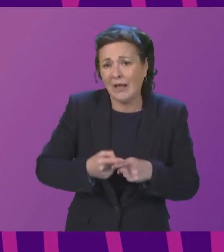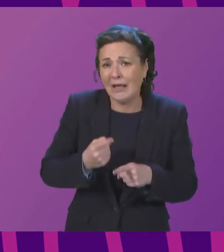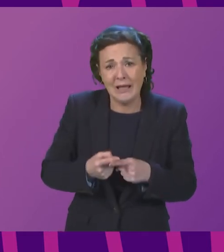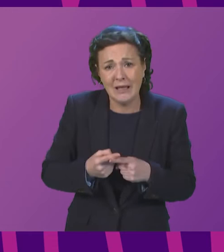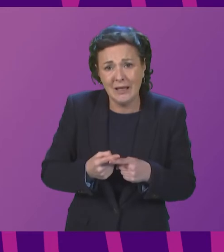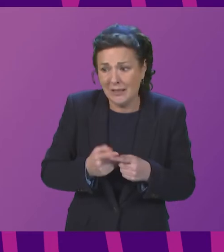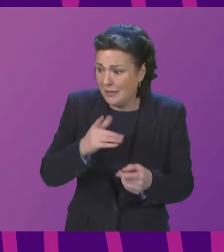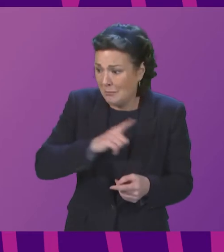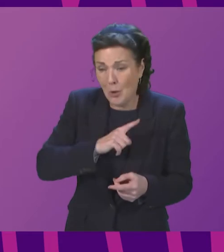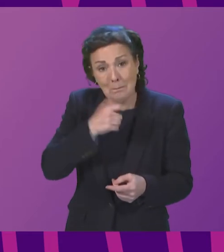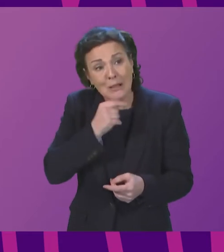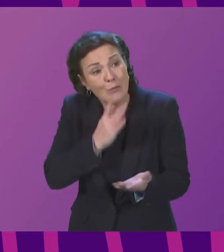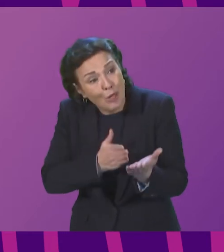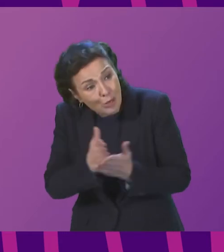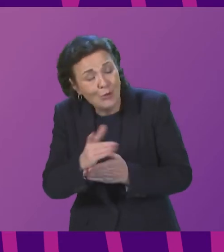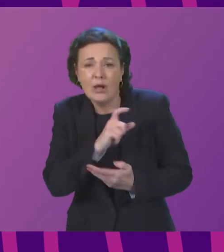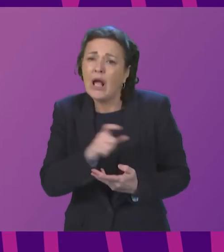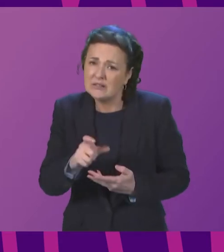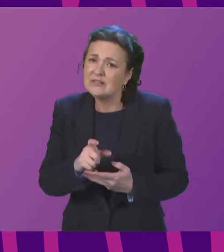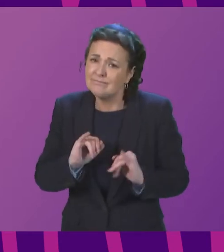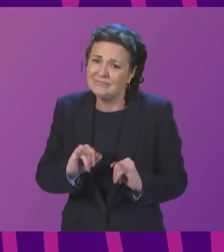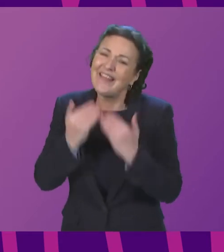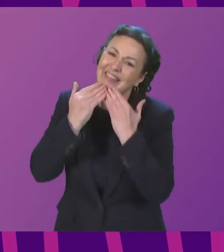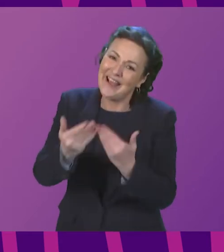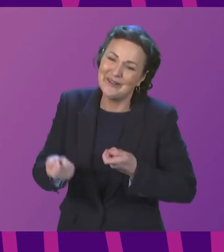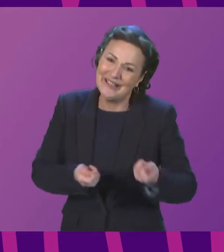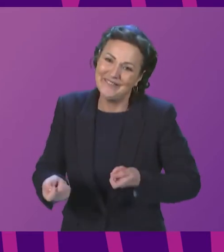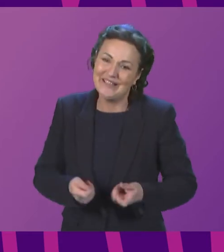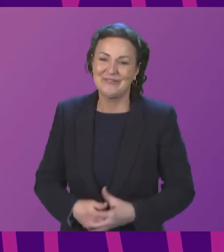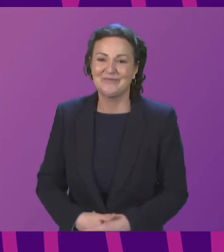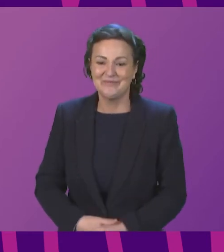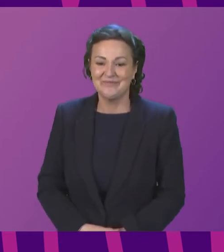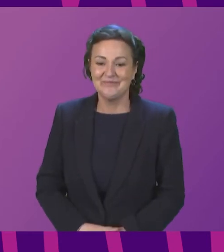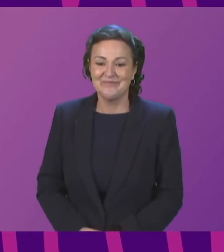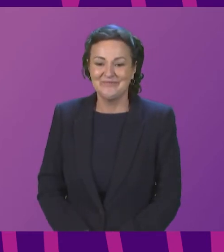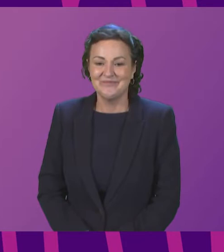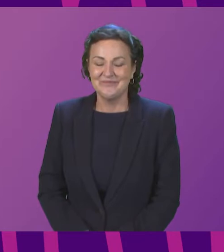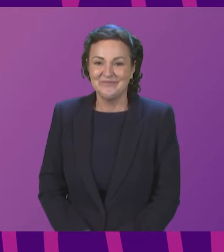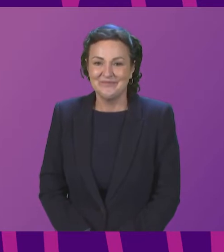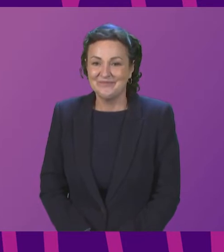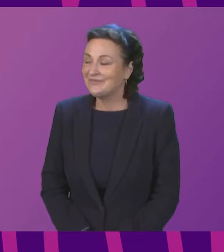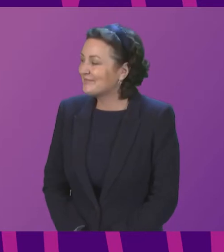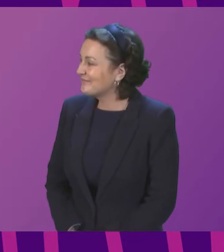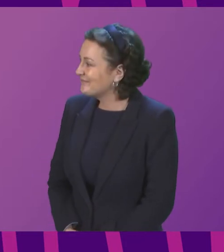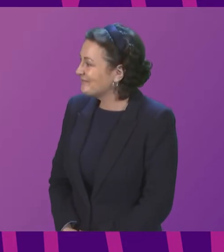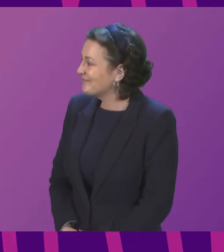to those who are going through the system. Thank you. Thank Thank you very much, Mr. Whitfield.